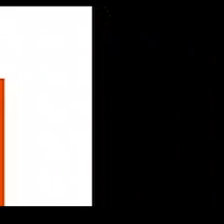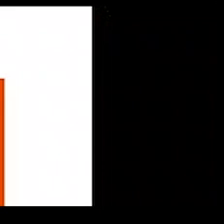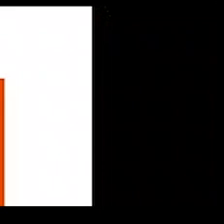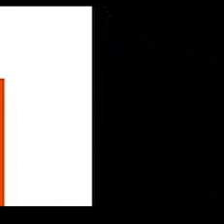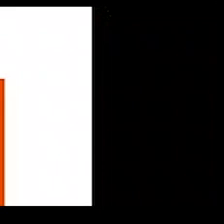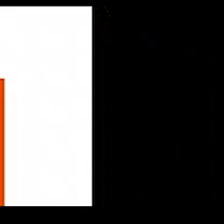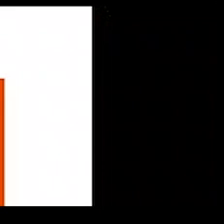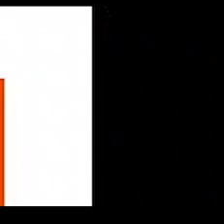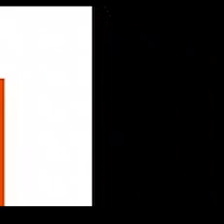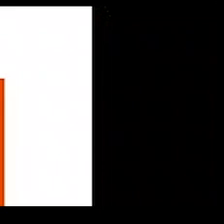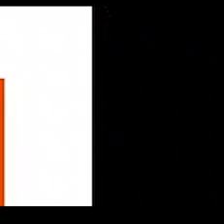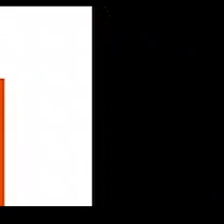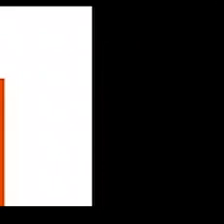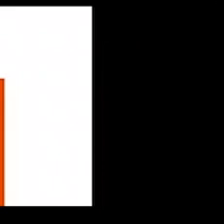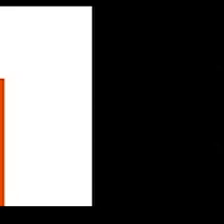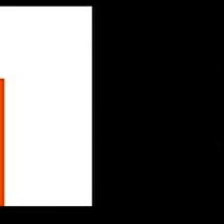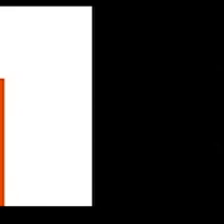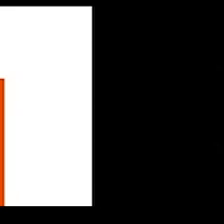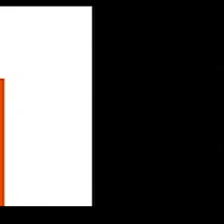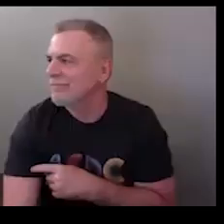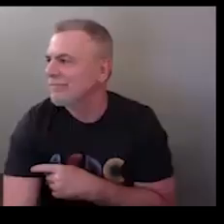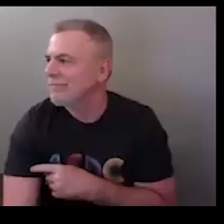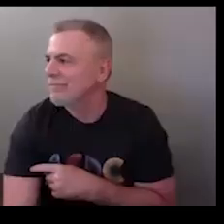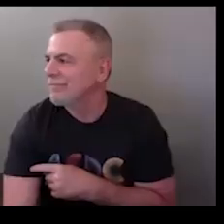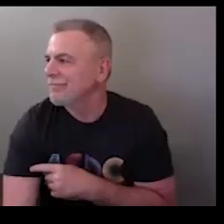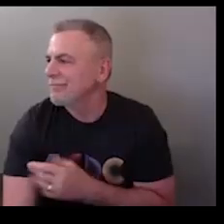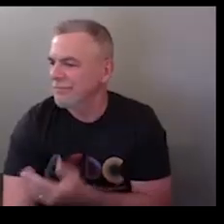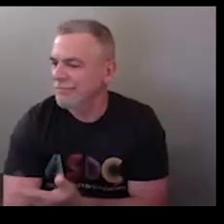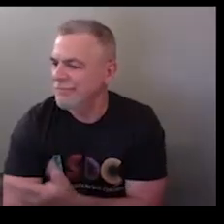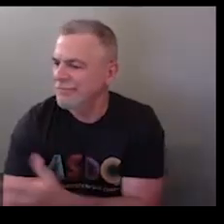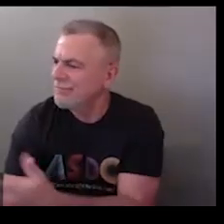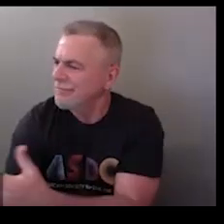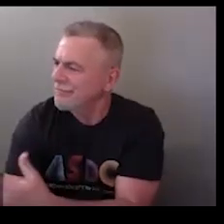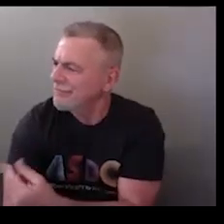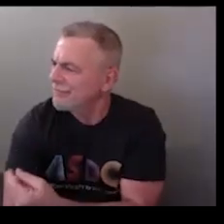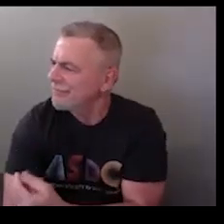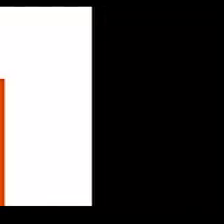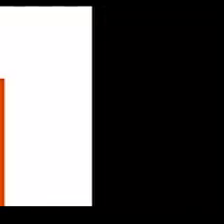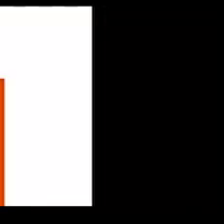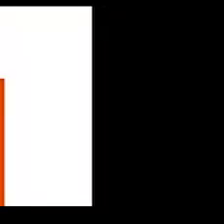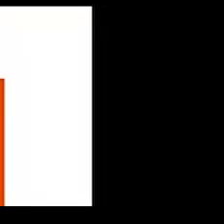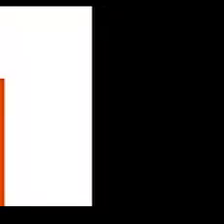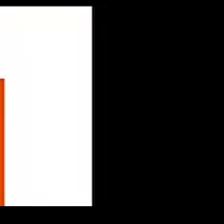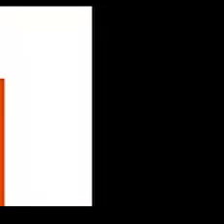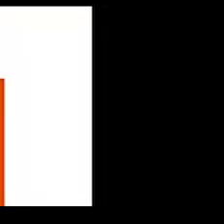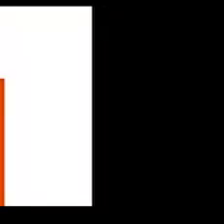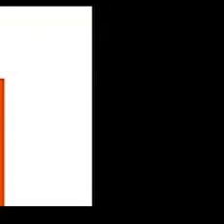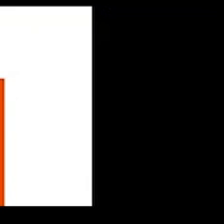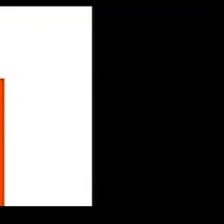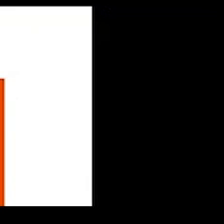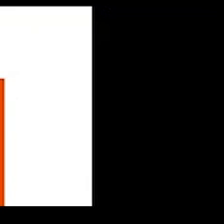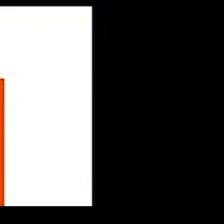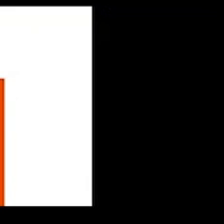therapy and speech therapist okay and we have just about five minutes I think we can get it all in